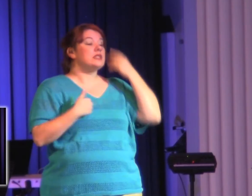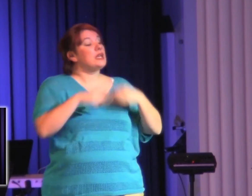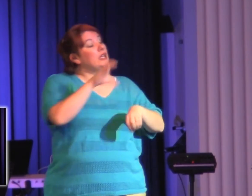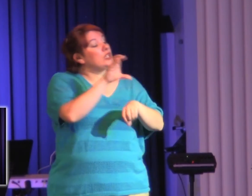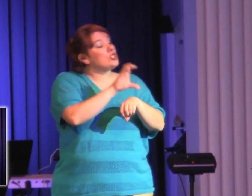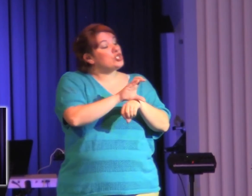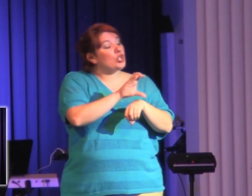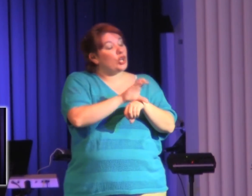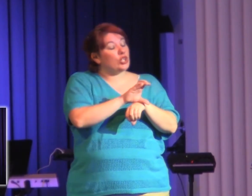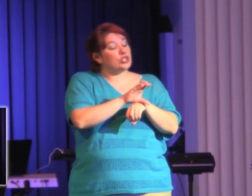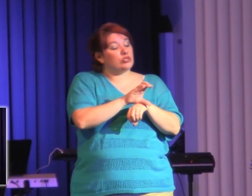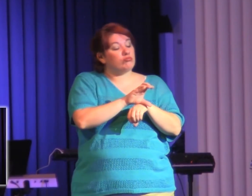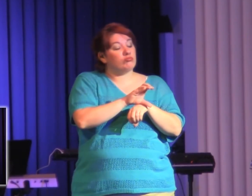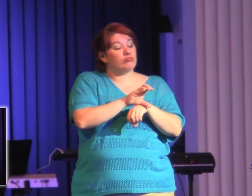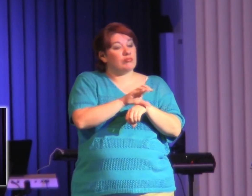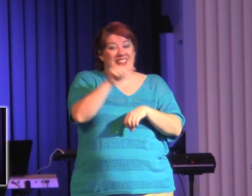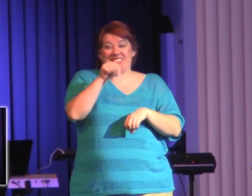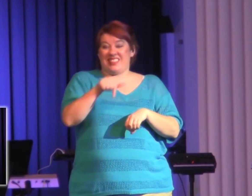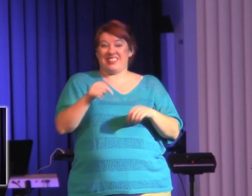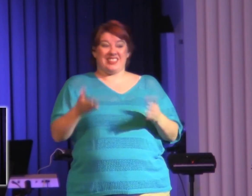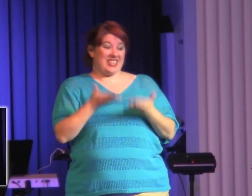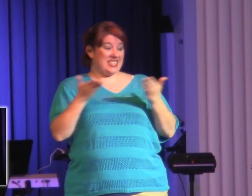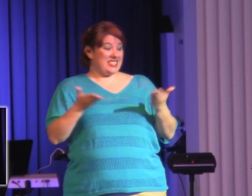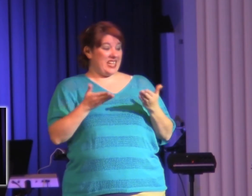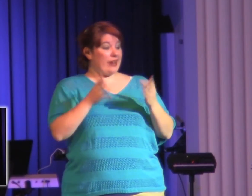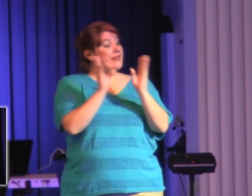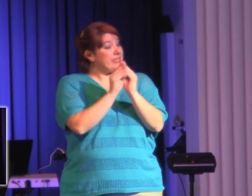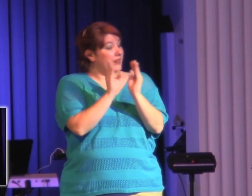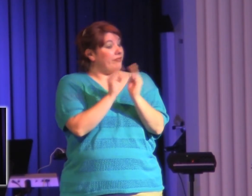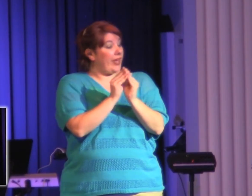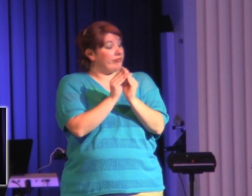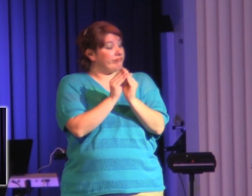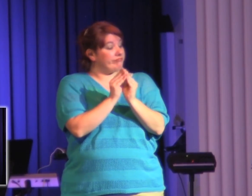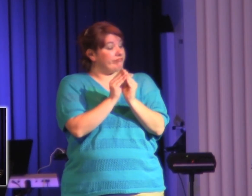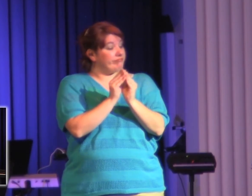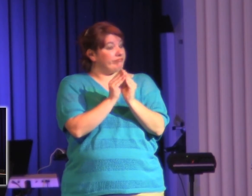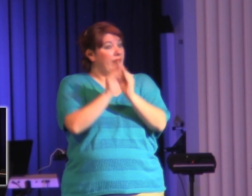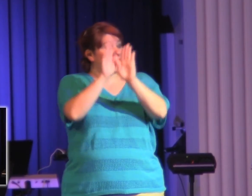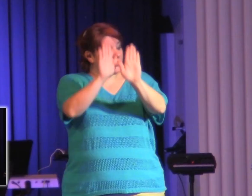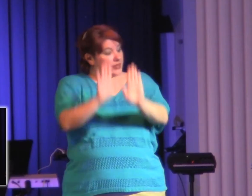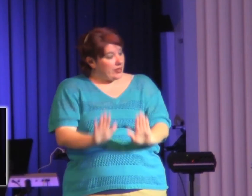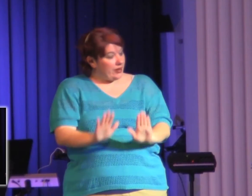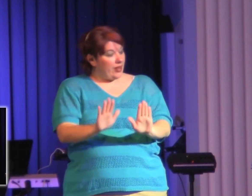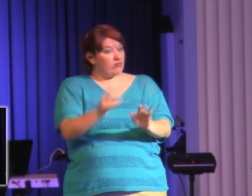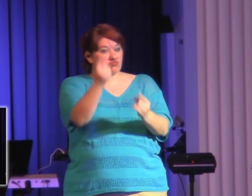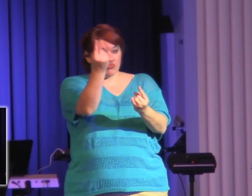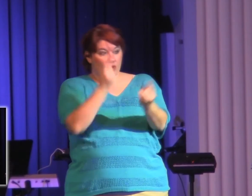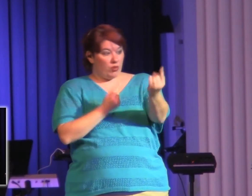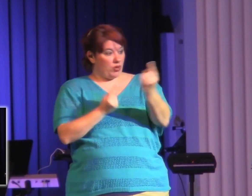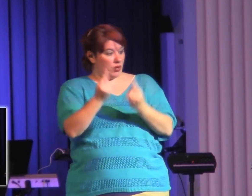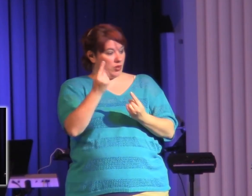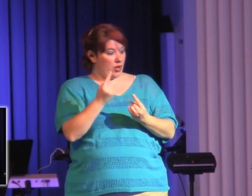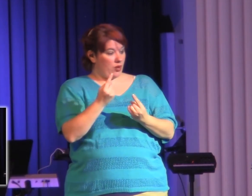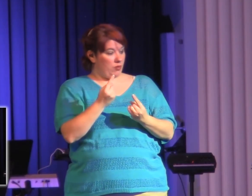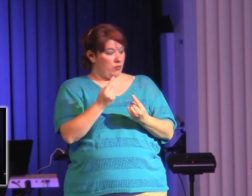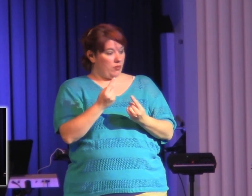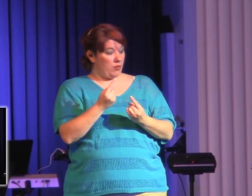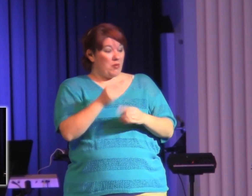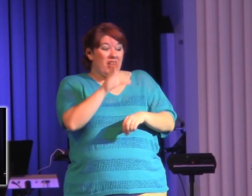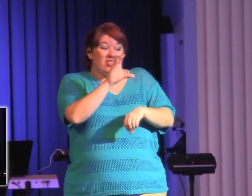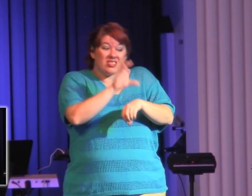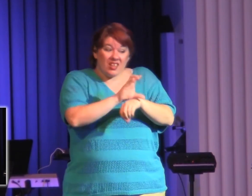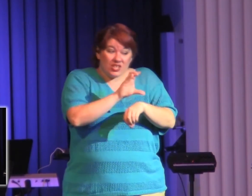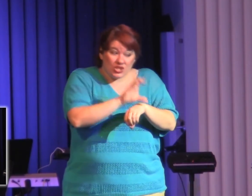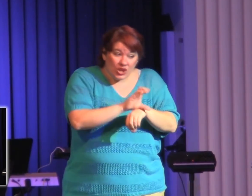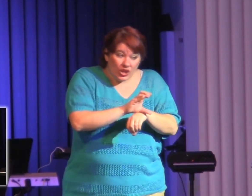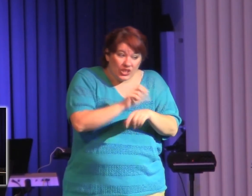Church, this is an event that we do on a Sunday morning. But the church is something that happens 24